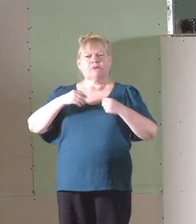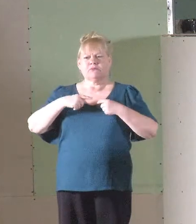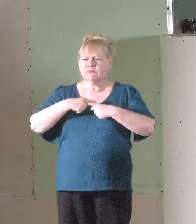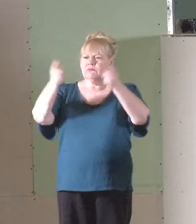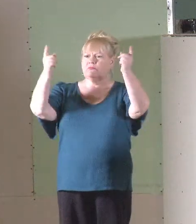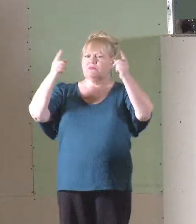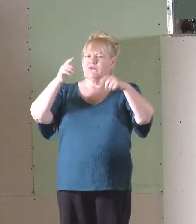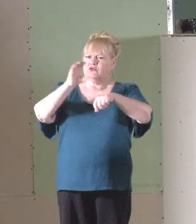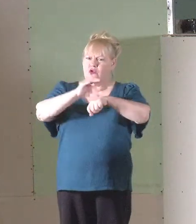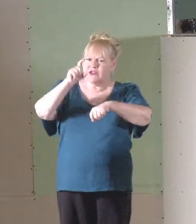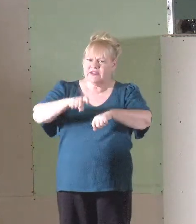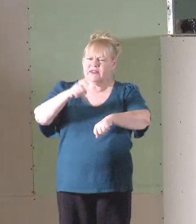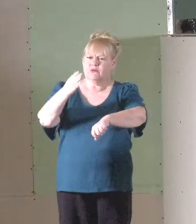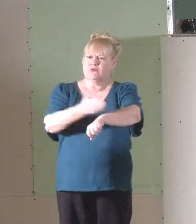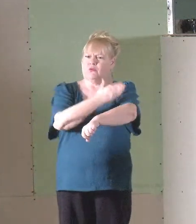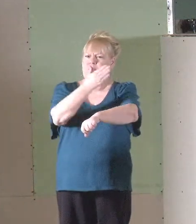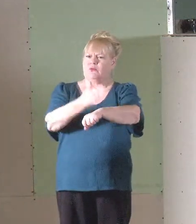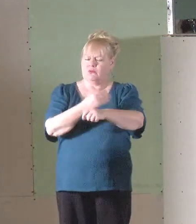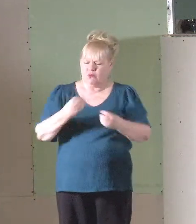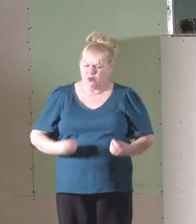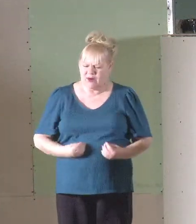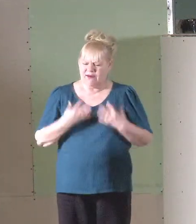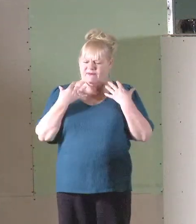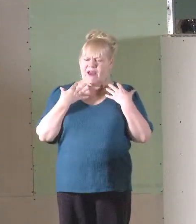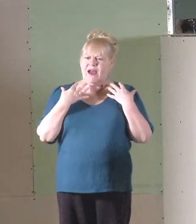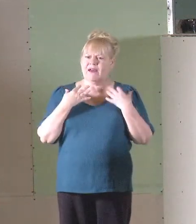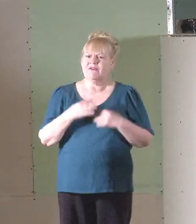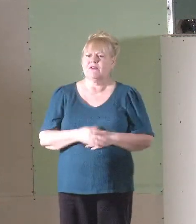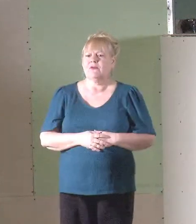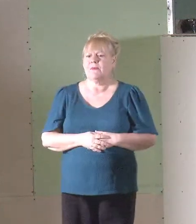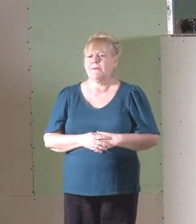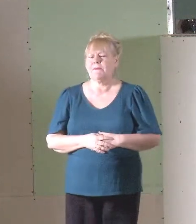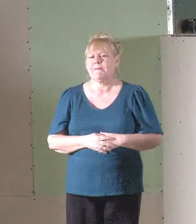needs revival. We need renovation.